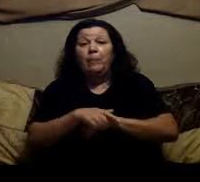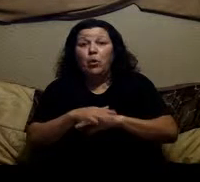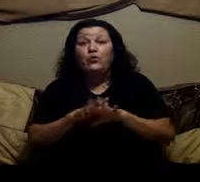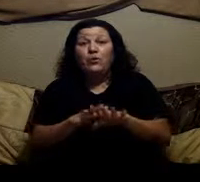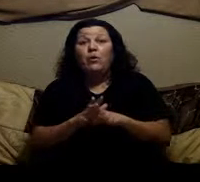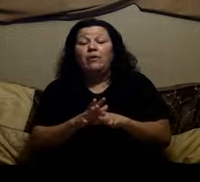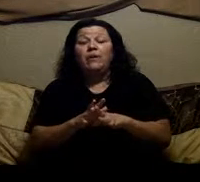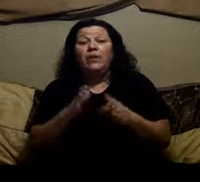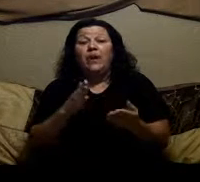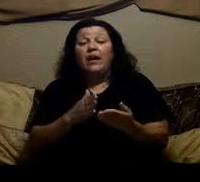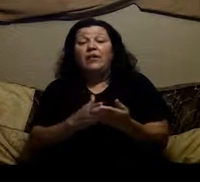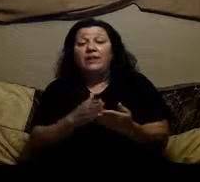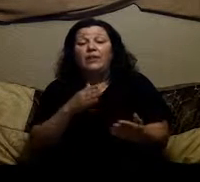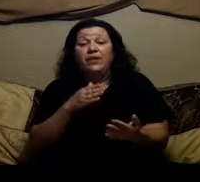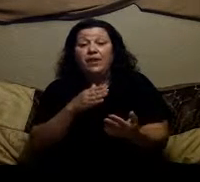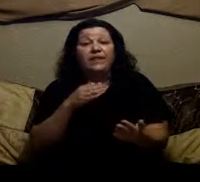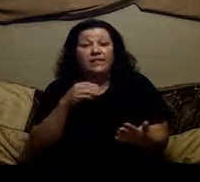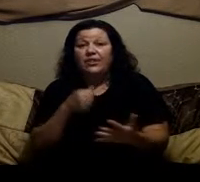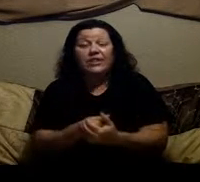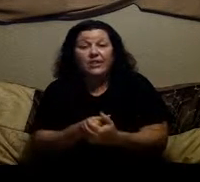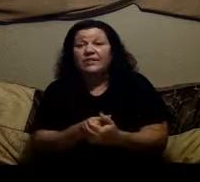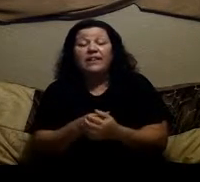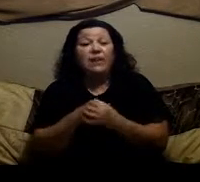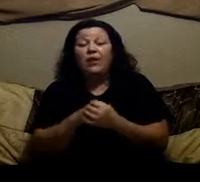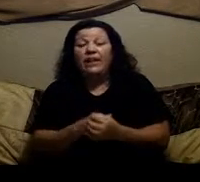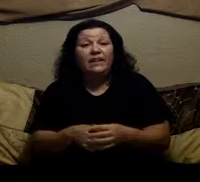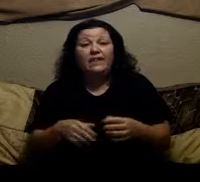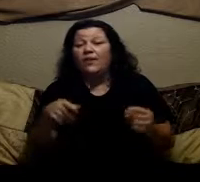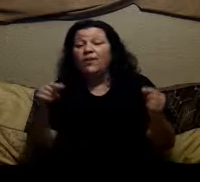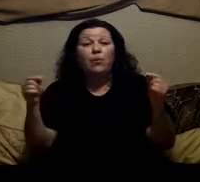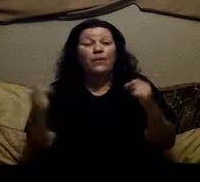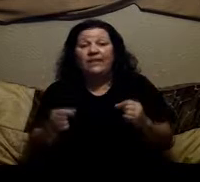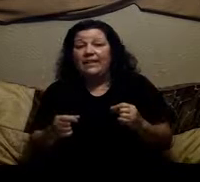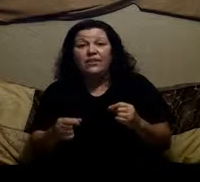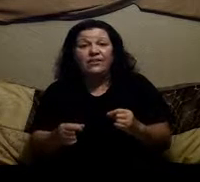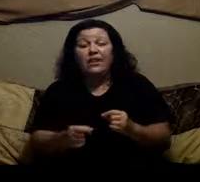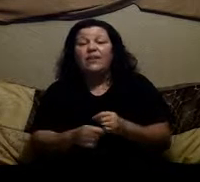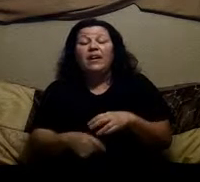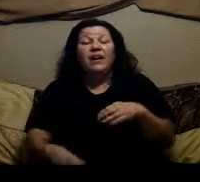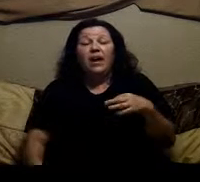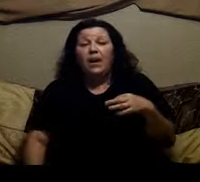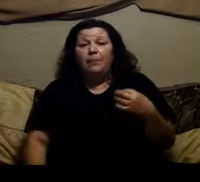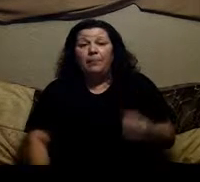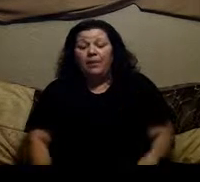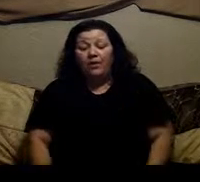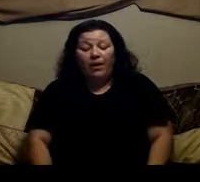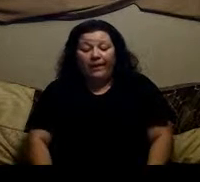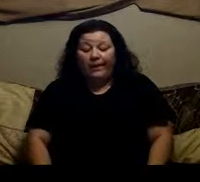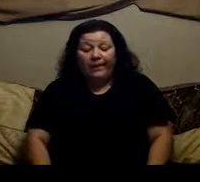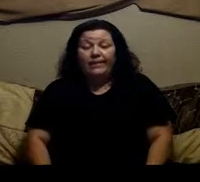Most of you already know that I only deal with clients that are serious and they want to get in there. They want to take care of stuff You know and and